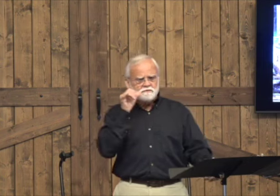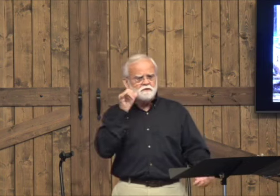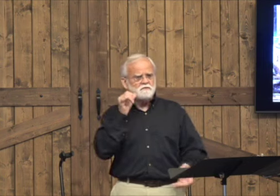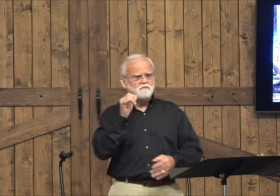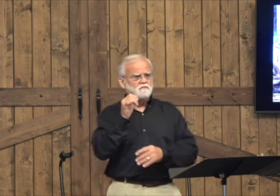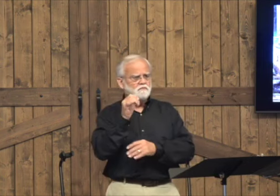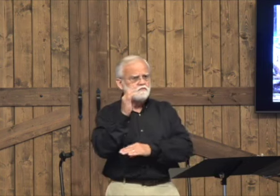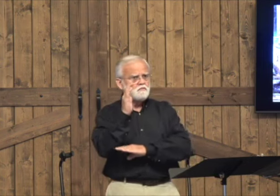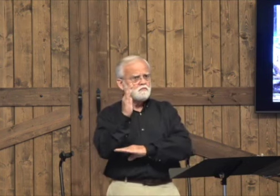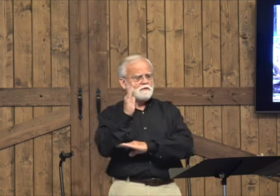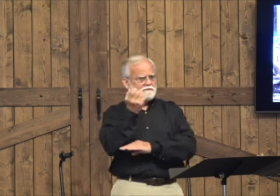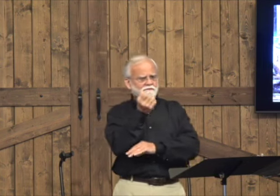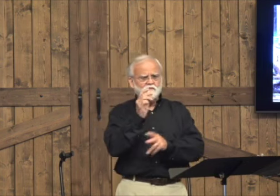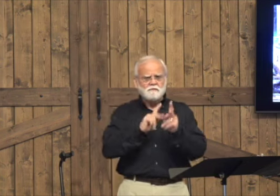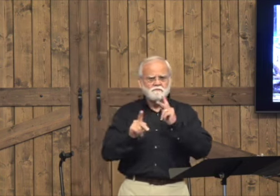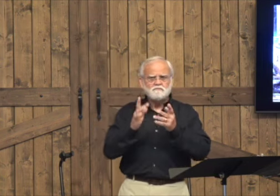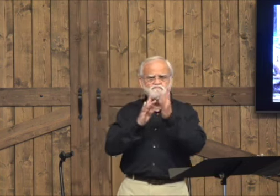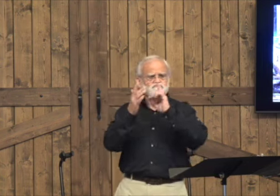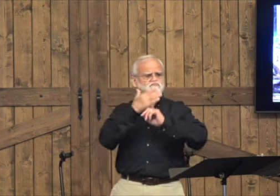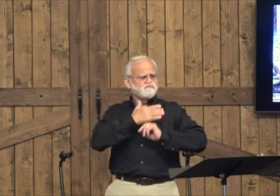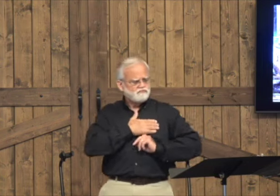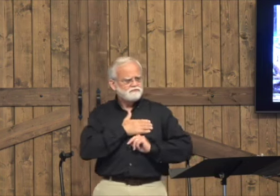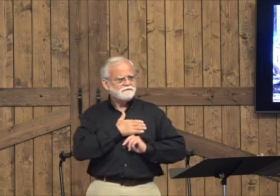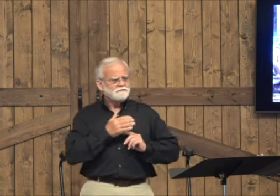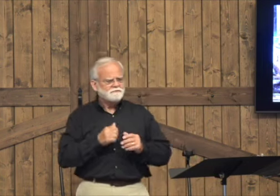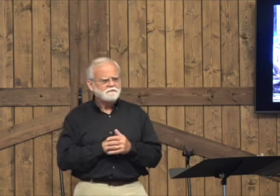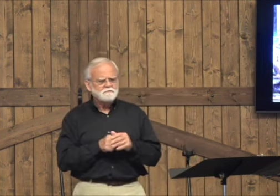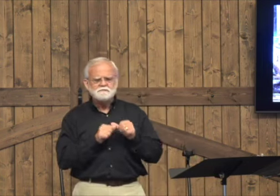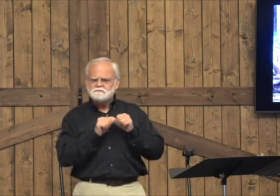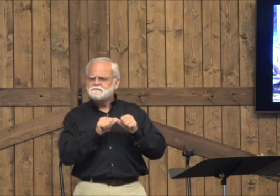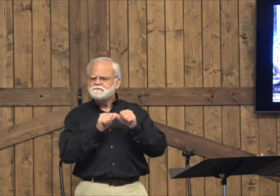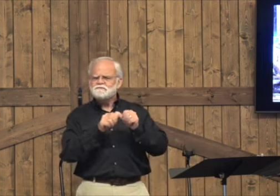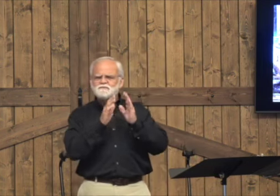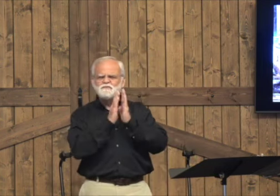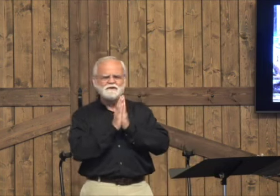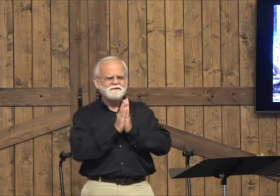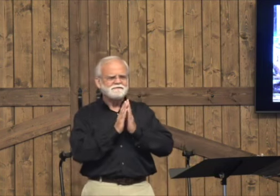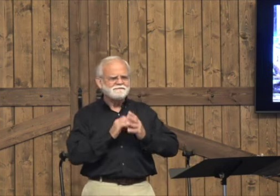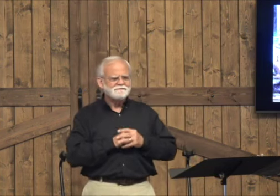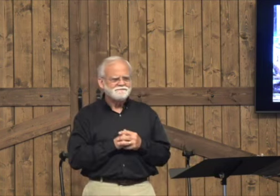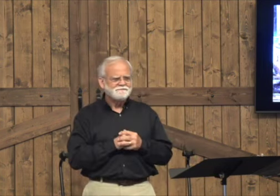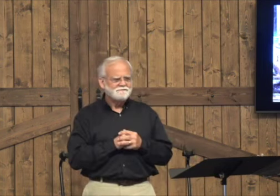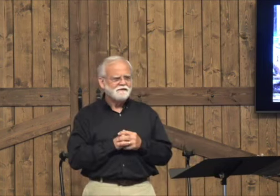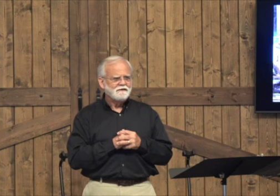There were several people yesterday at breakfast and at noon that accepted Christ.